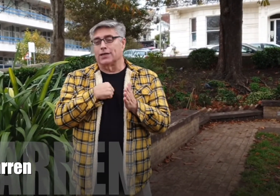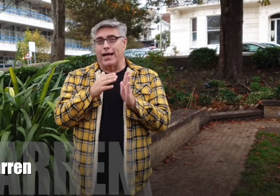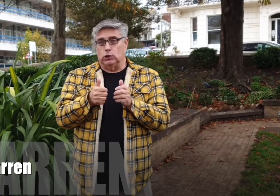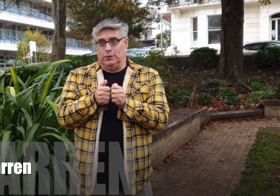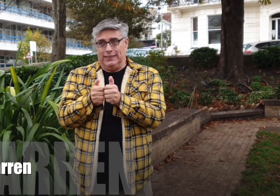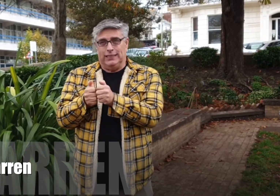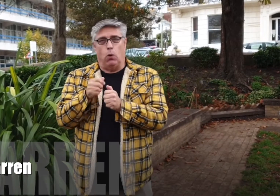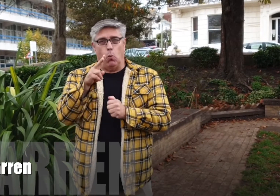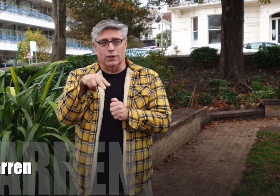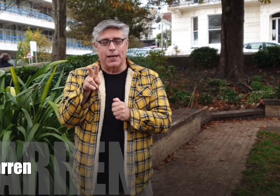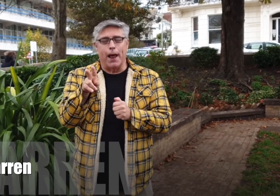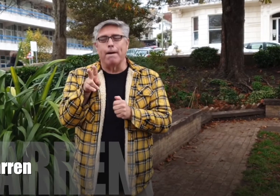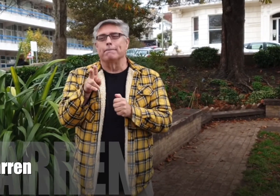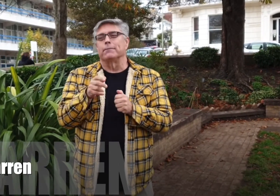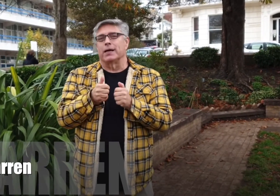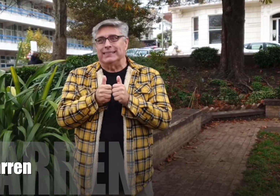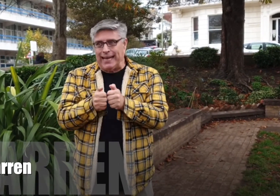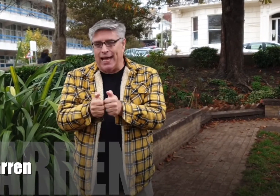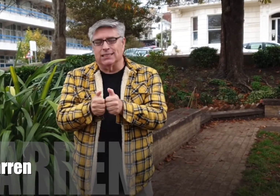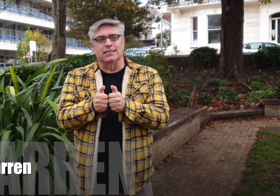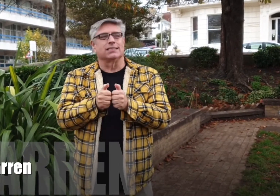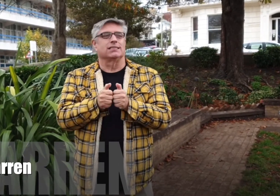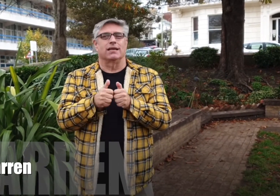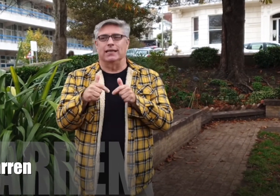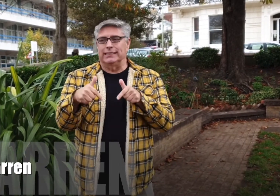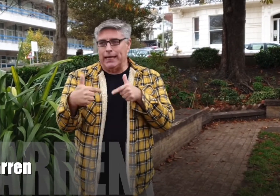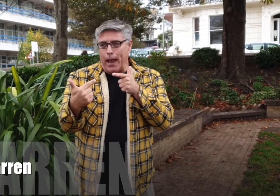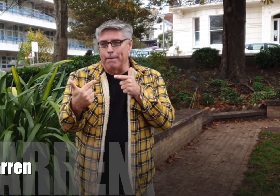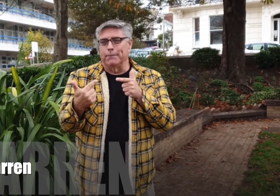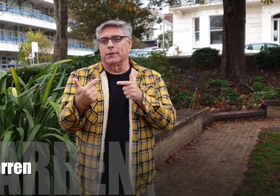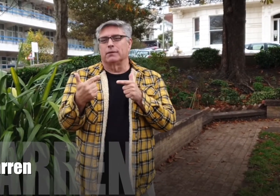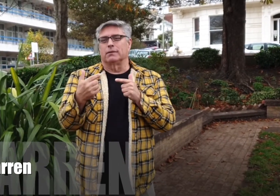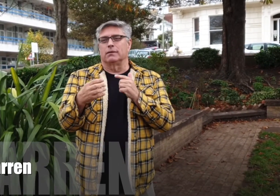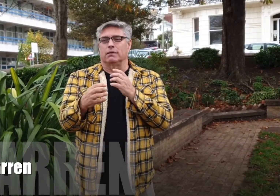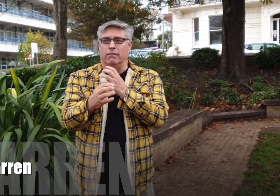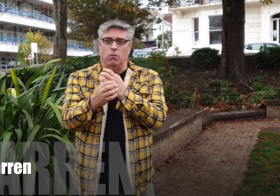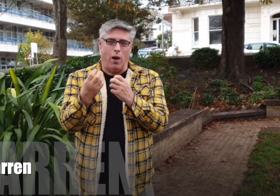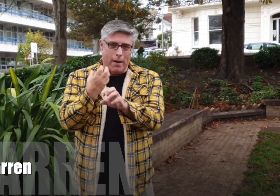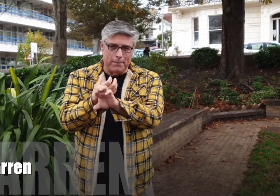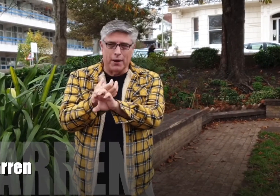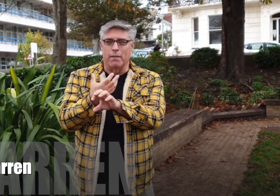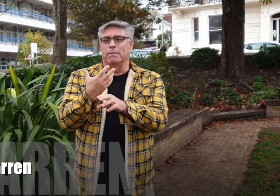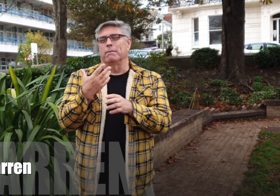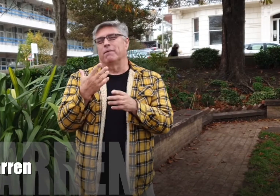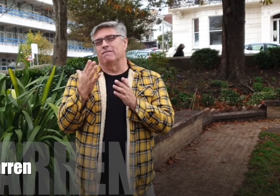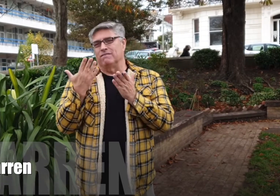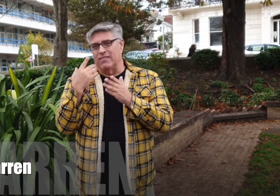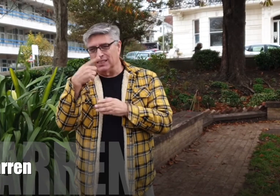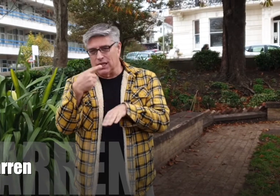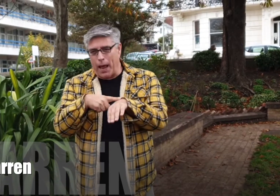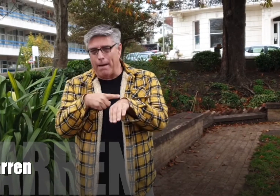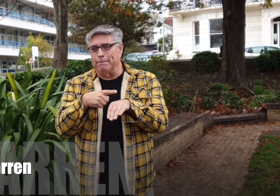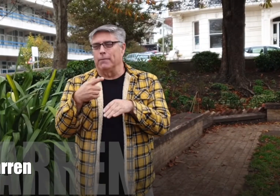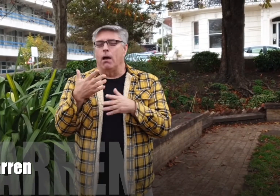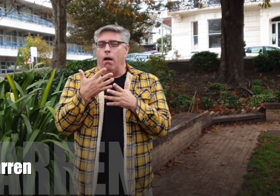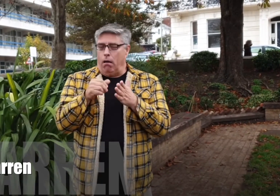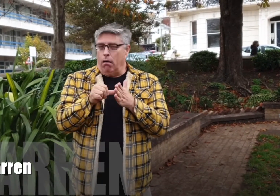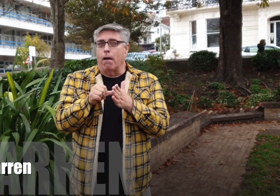out have been quite hard to reach. I've been texting people using WhatsApp, using Skype, webcam, FaceTime,